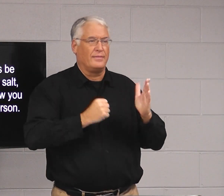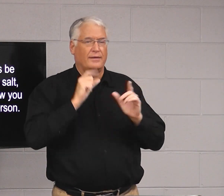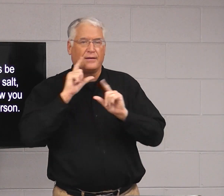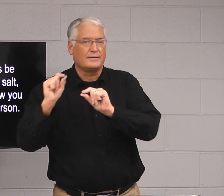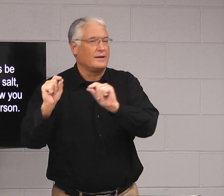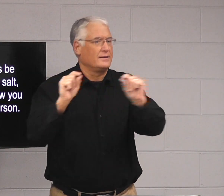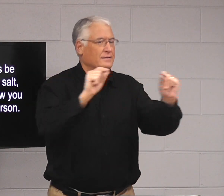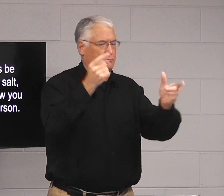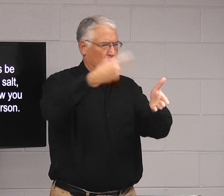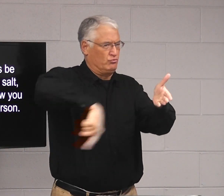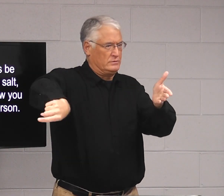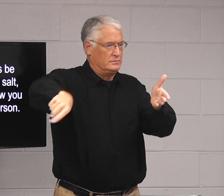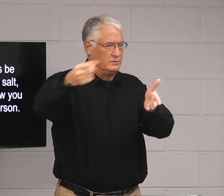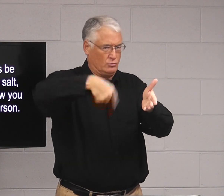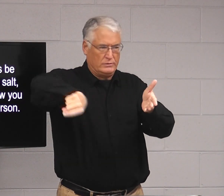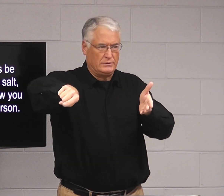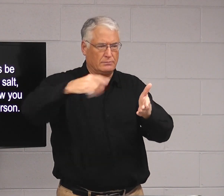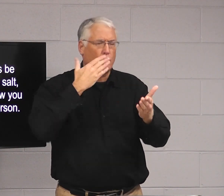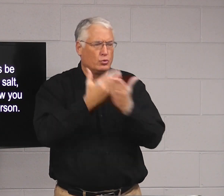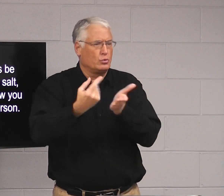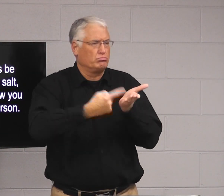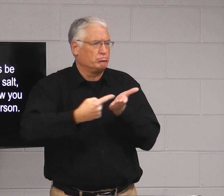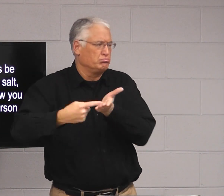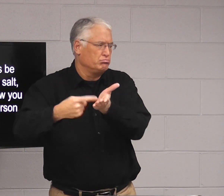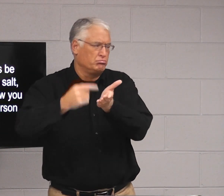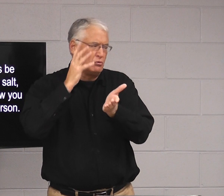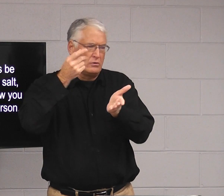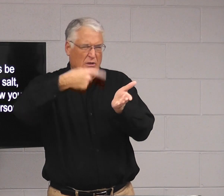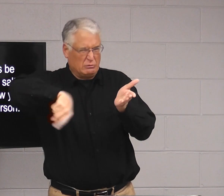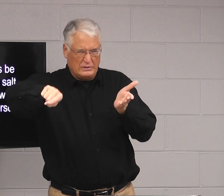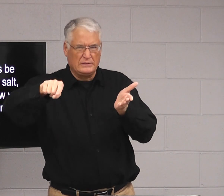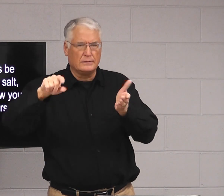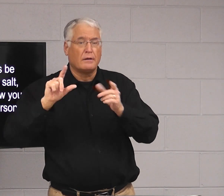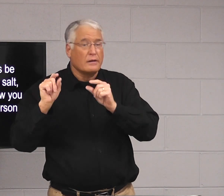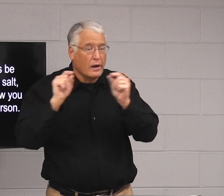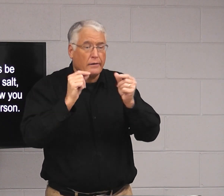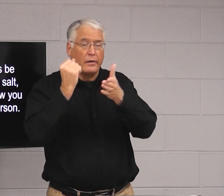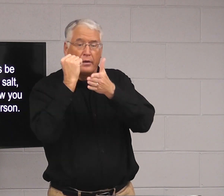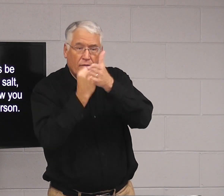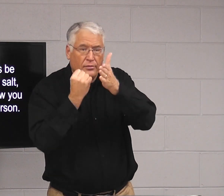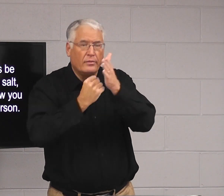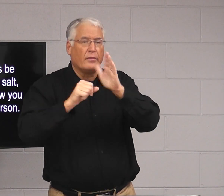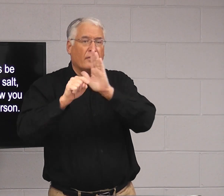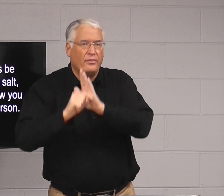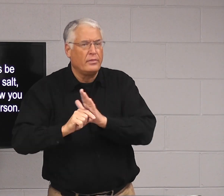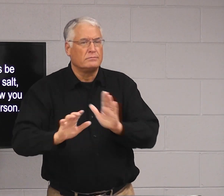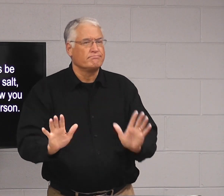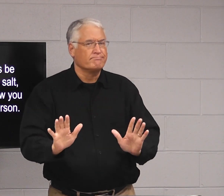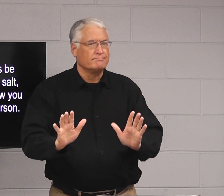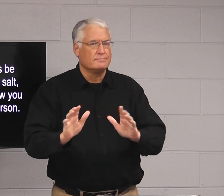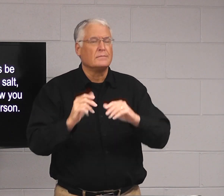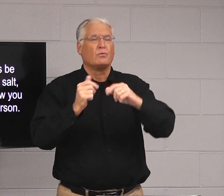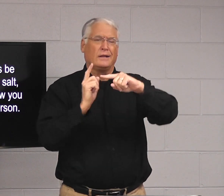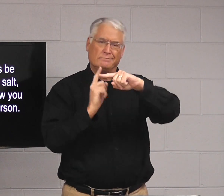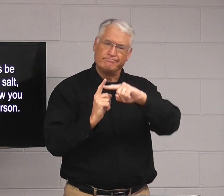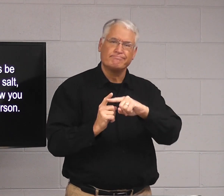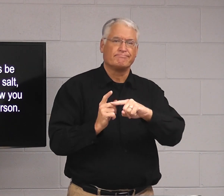to other people, not slandering, gossiping. That'll be next week. It'll be a really good discussion. We'll discuss that next week. Slandering, gossiping, negative talk.